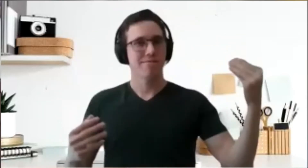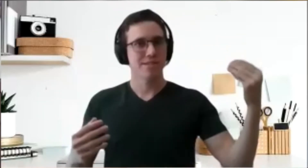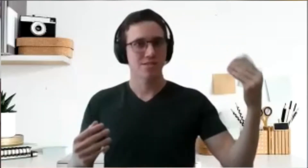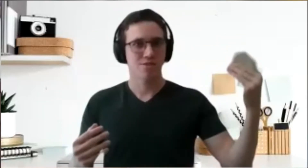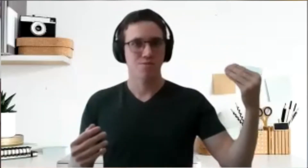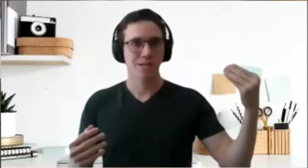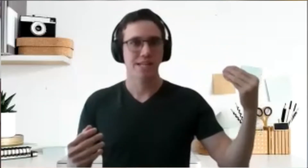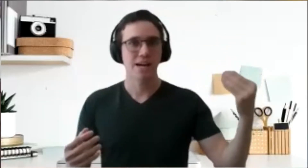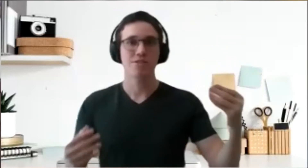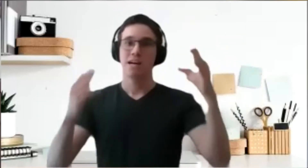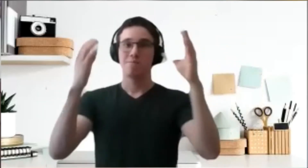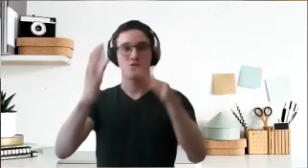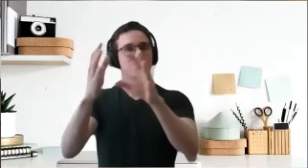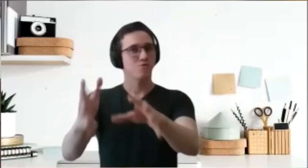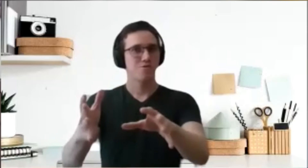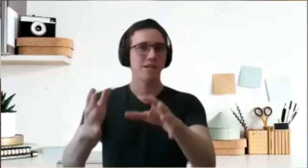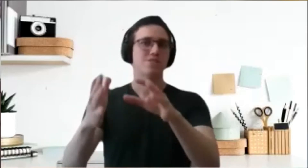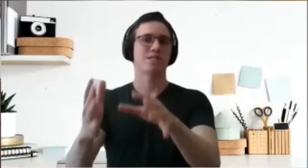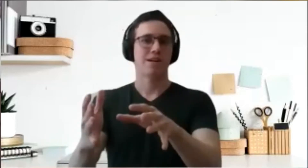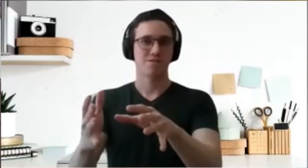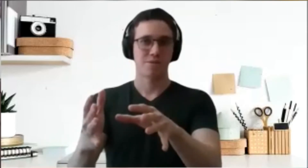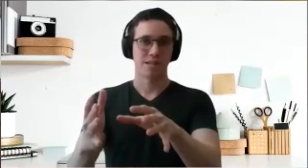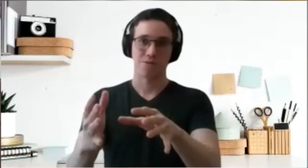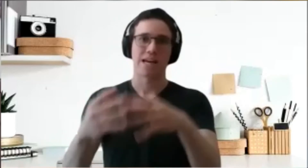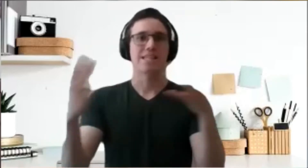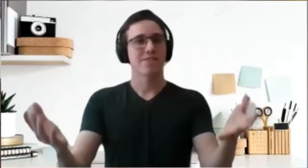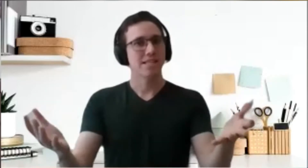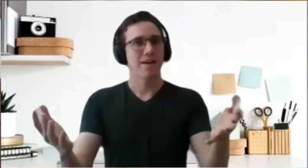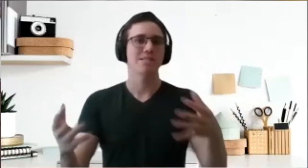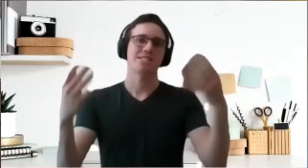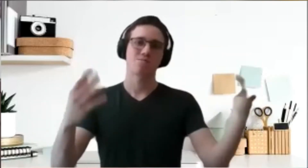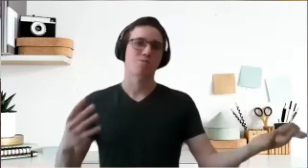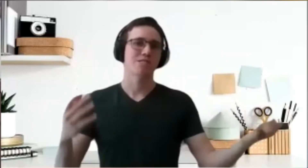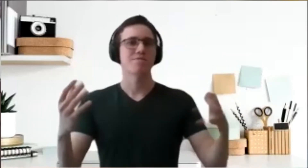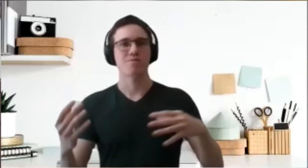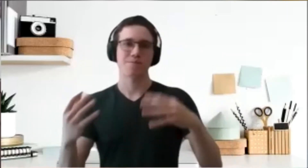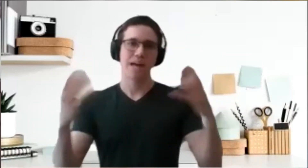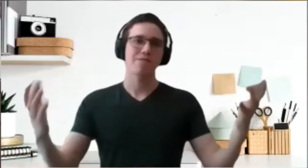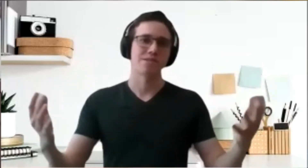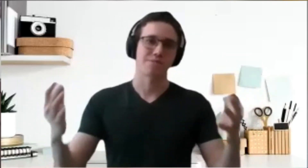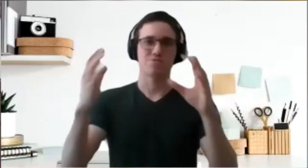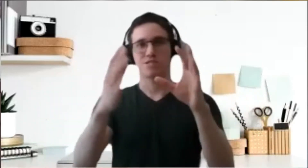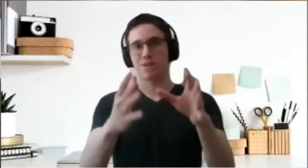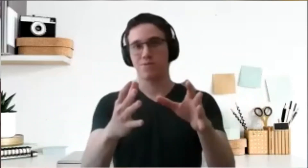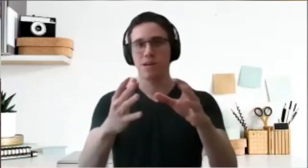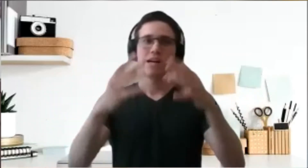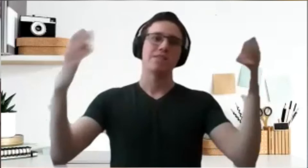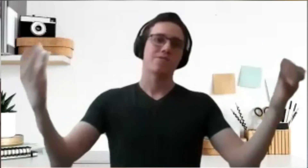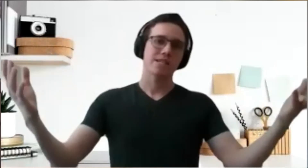something that's not working out but don't do too much otherwise you'll burn out. And if it happens it's worse for everyone because it's worse for you and for the